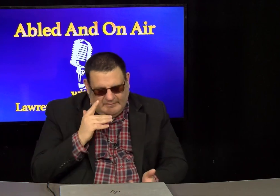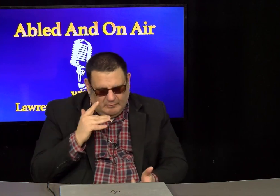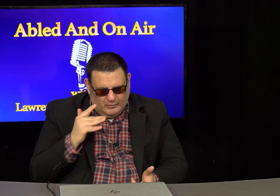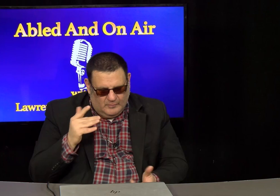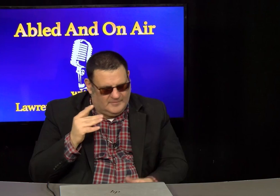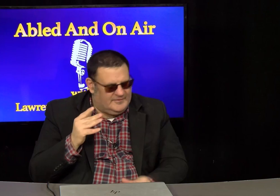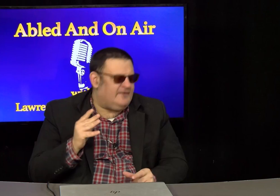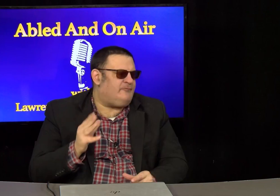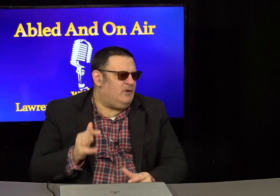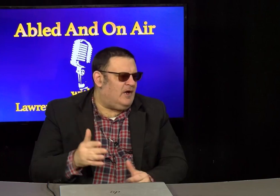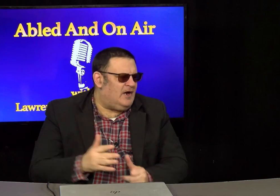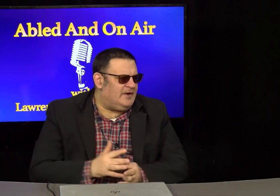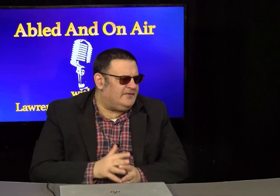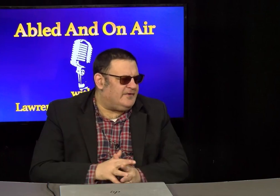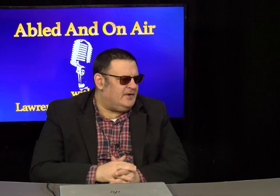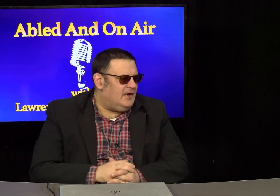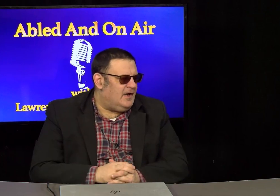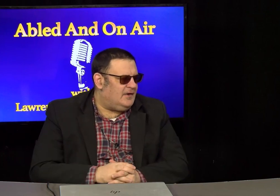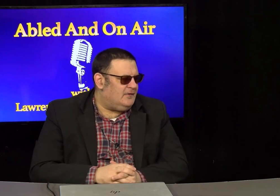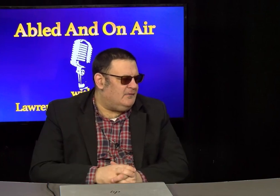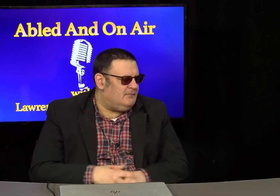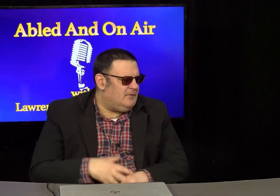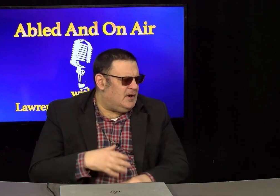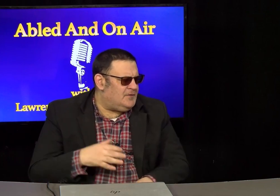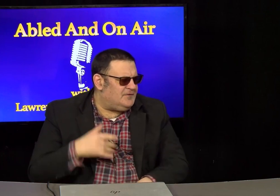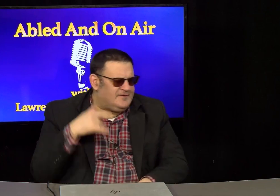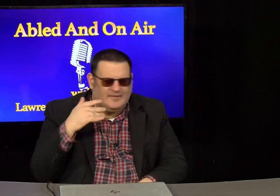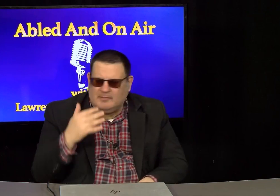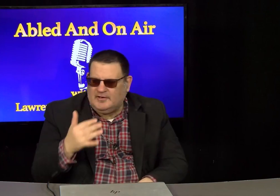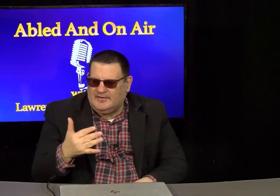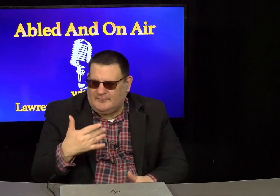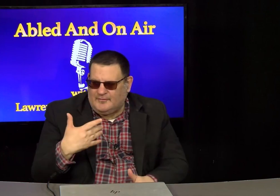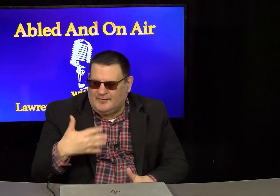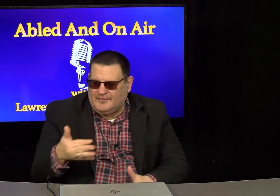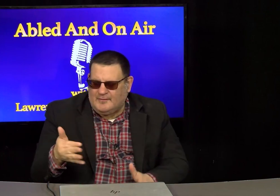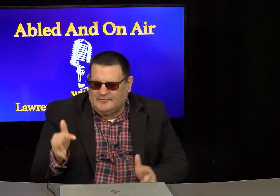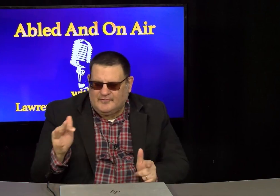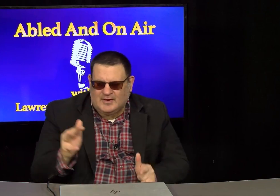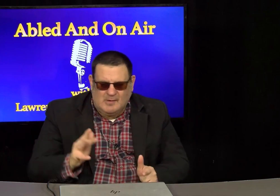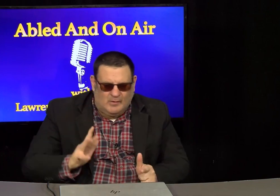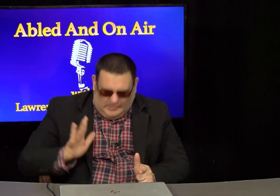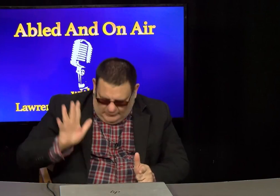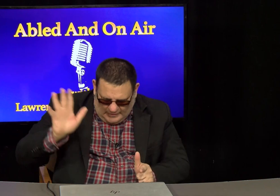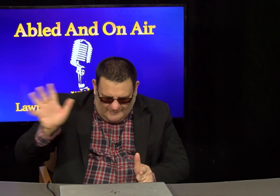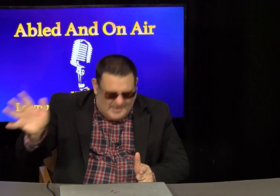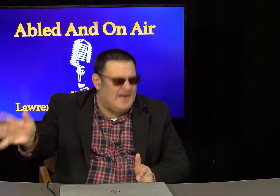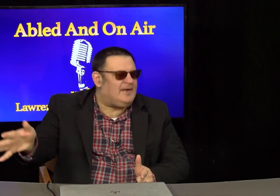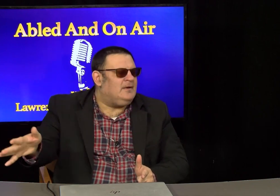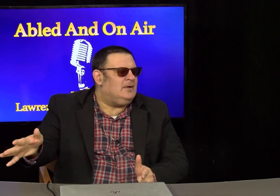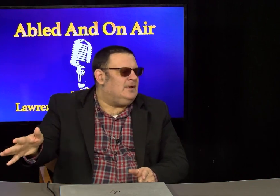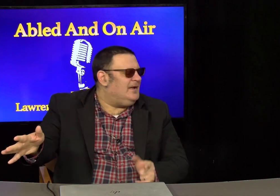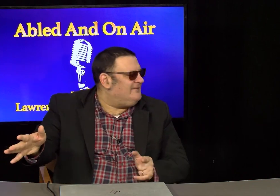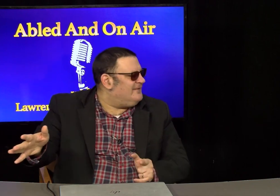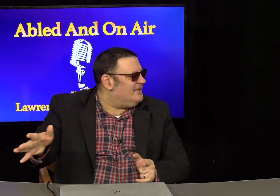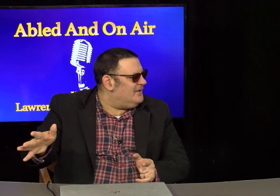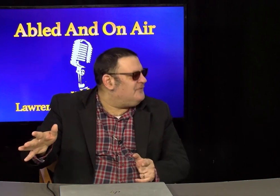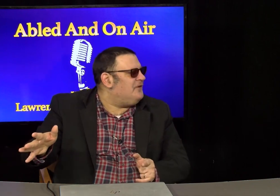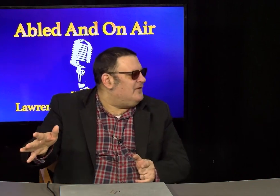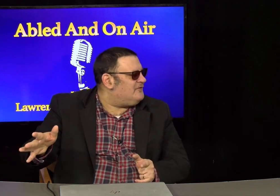people who were deaf, blind, and other disabilities within that, we're talking about way back 1800s,